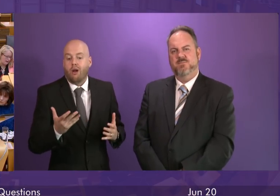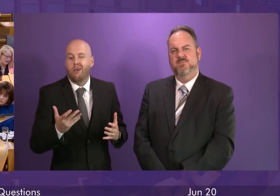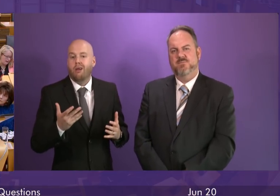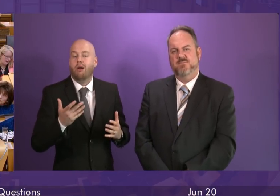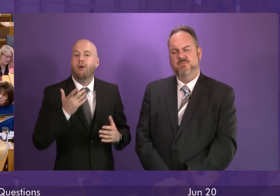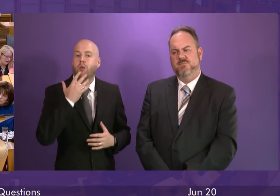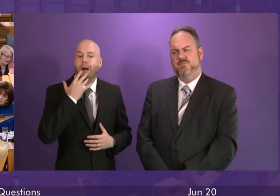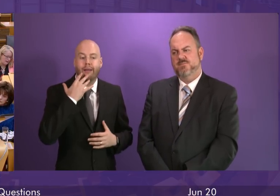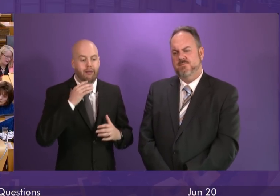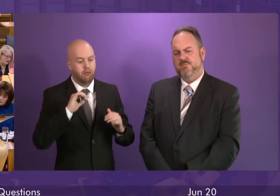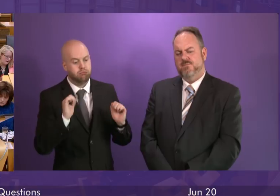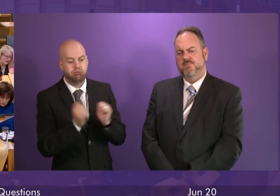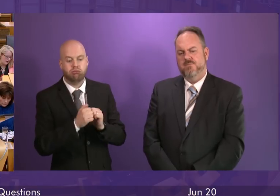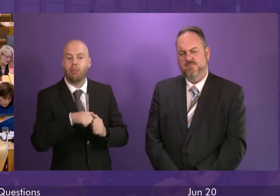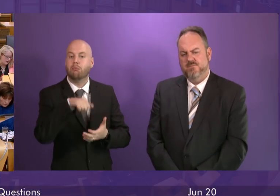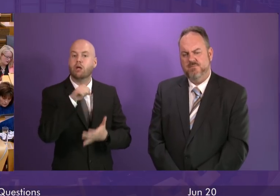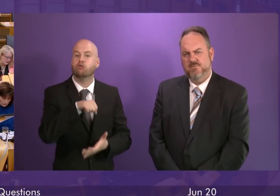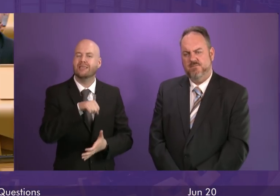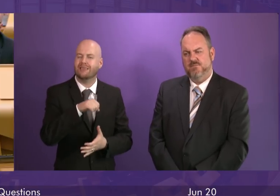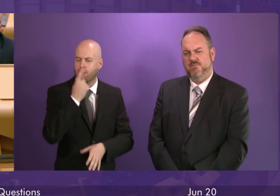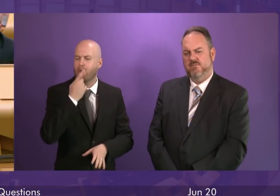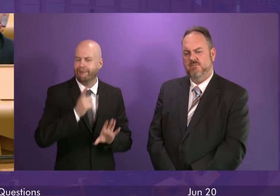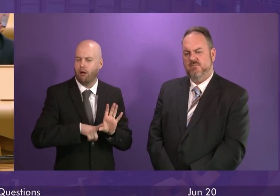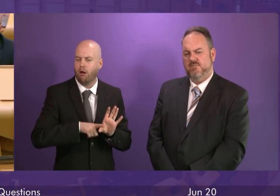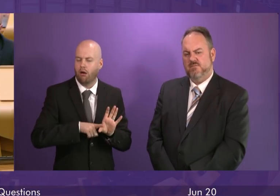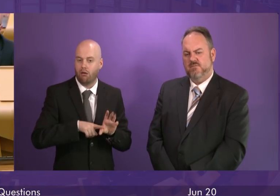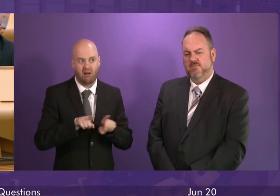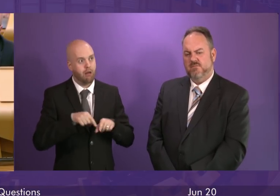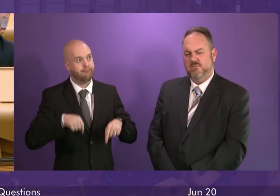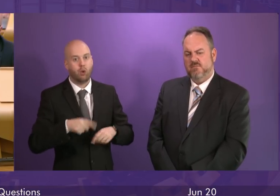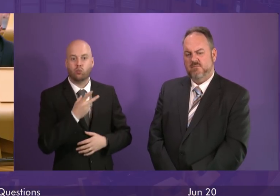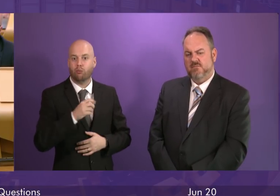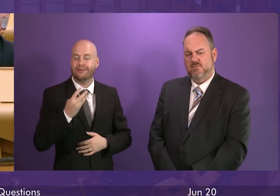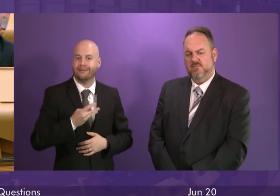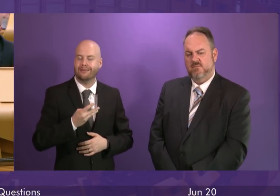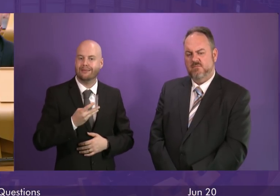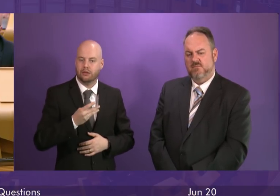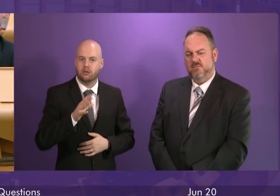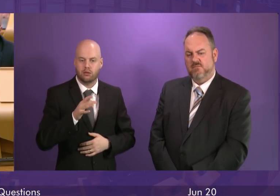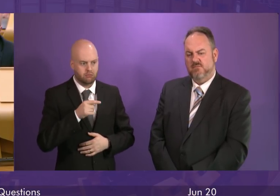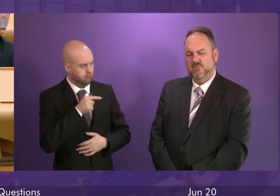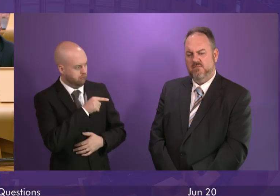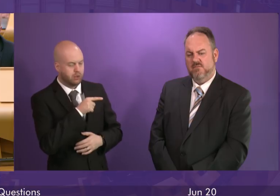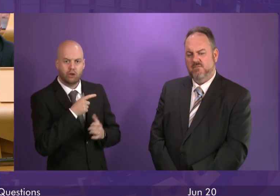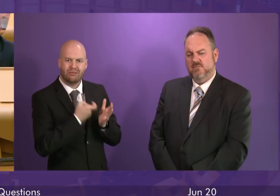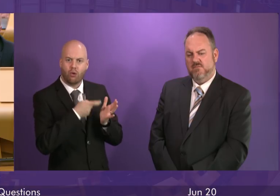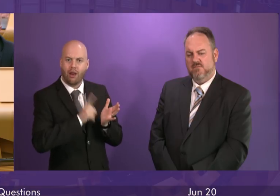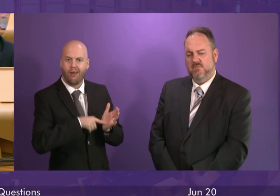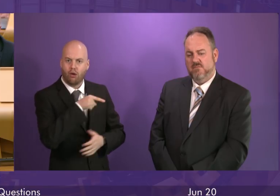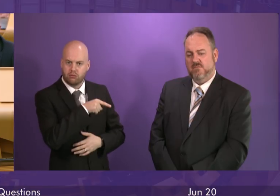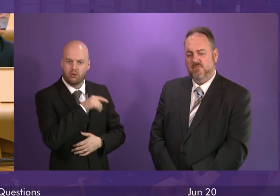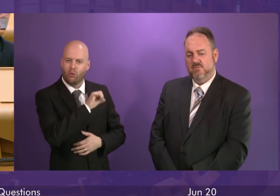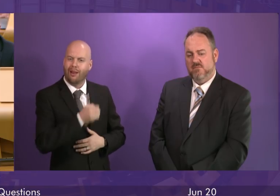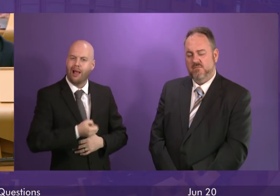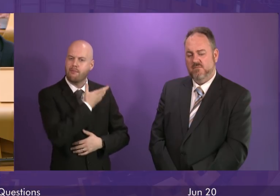the budget for the year that we're now in, Richard Leonard and the Scottish Labour Party did not raise the issue of the Scottish